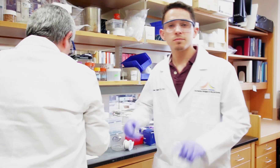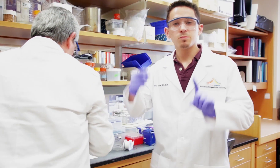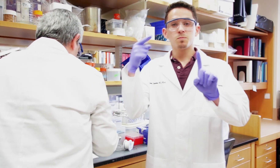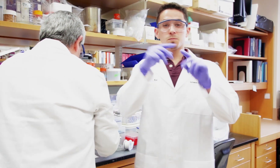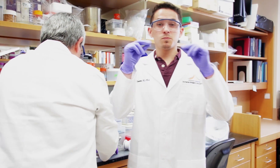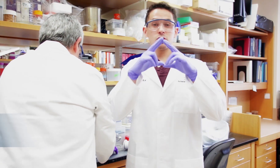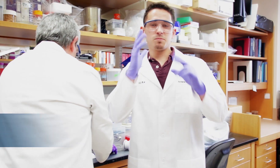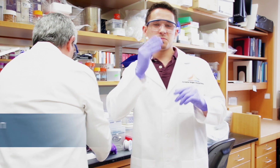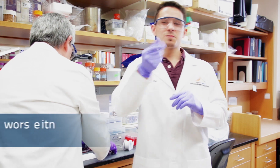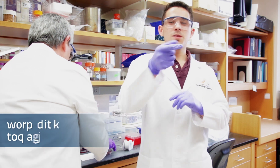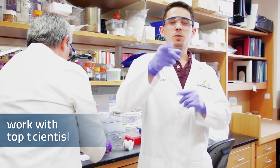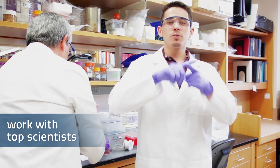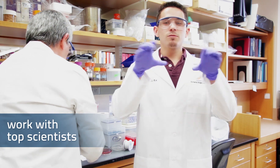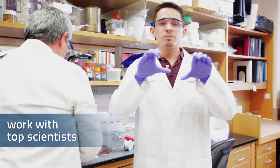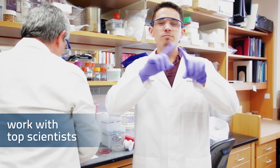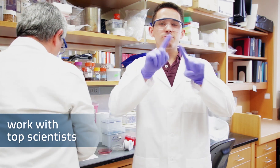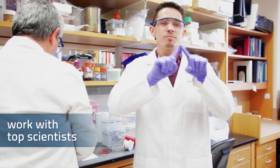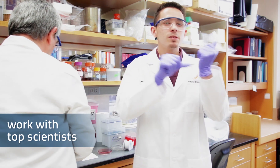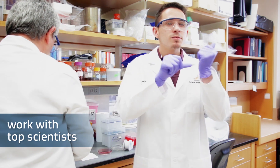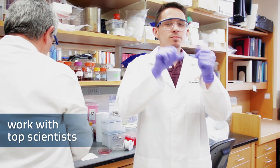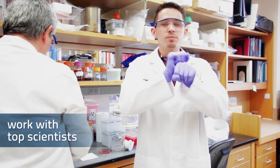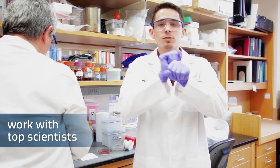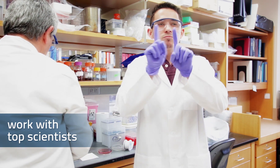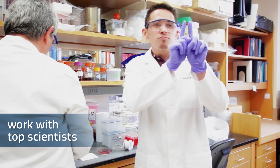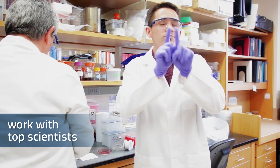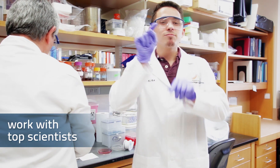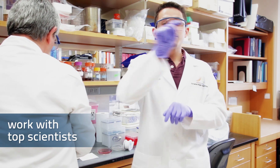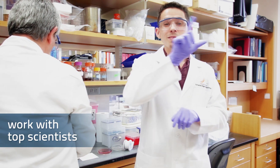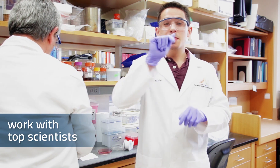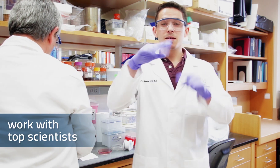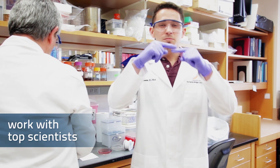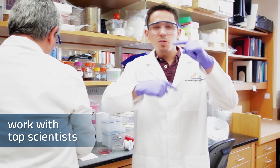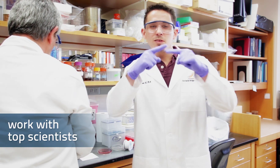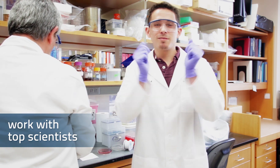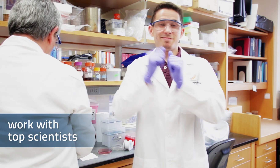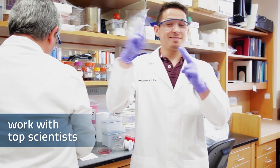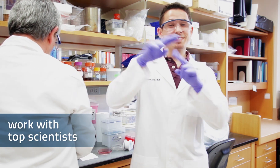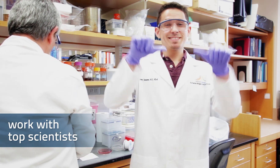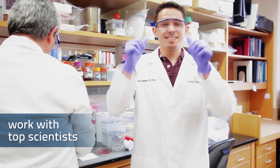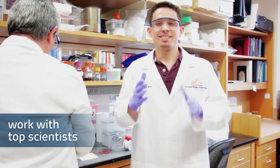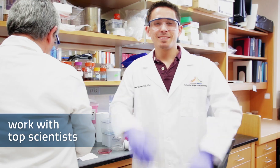One goal of the Bridges program is to pay you to be a research assistant for top-notch scientists through a variety of lab rotations.